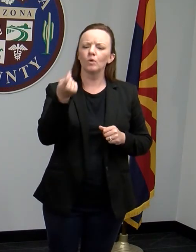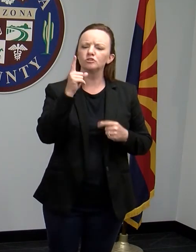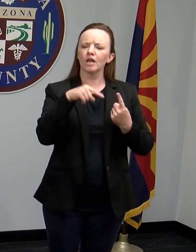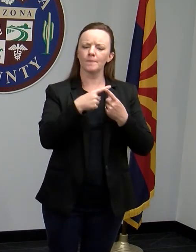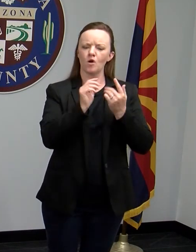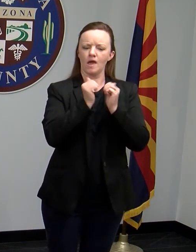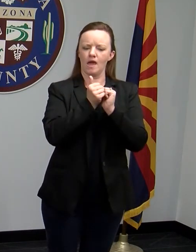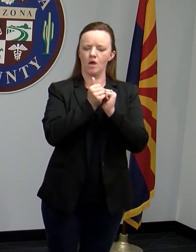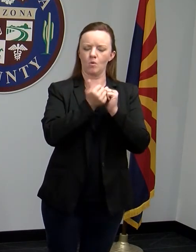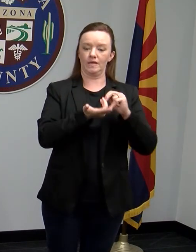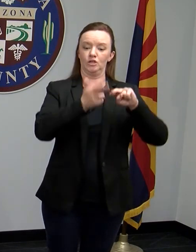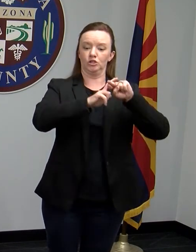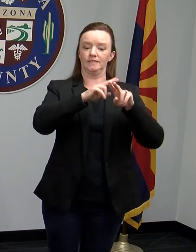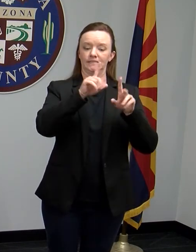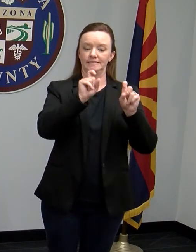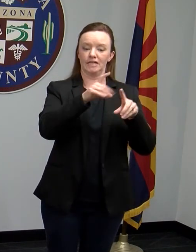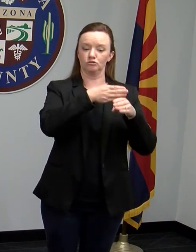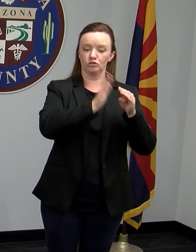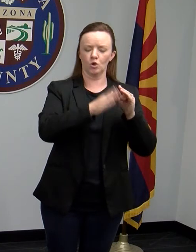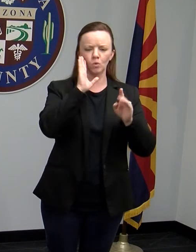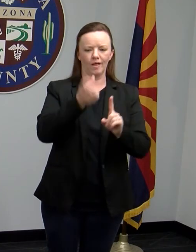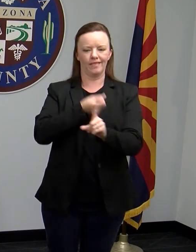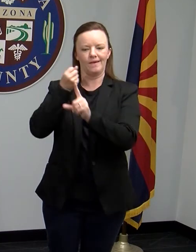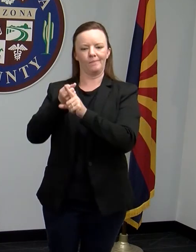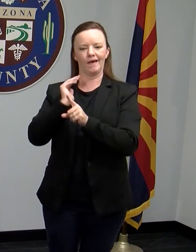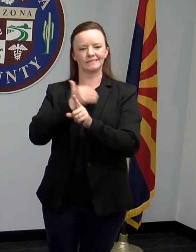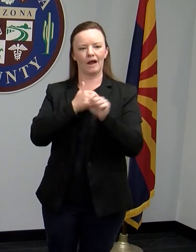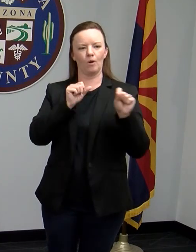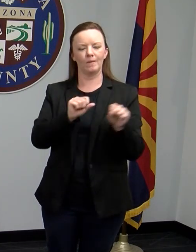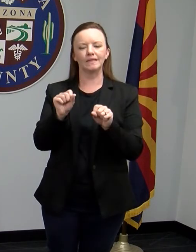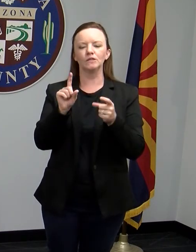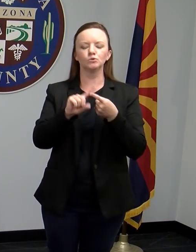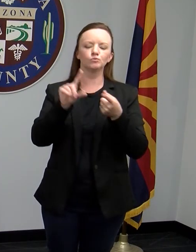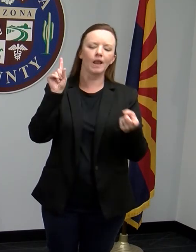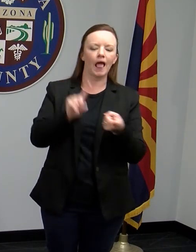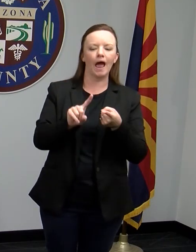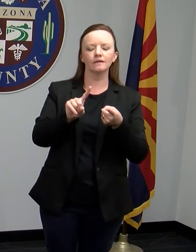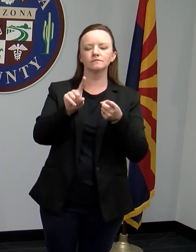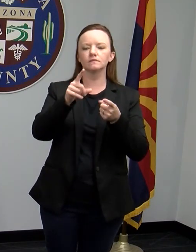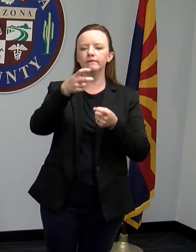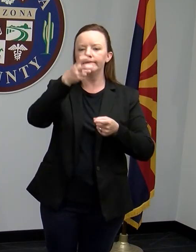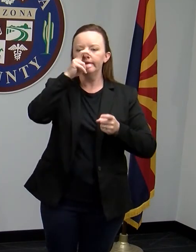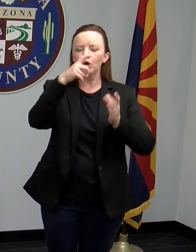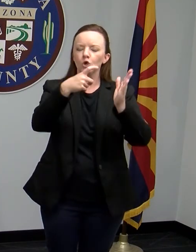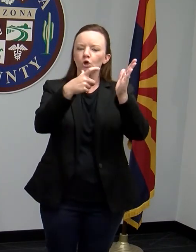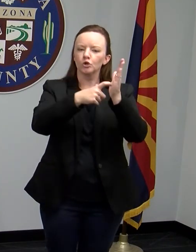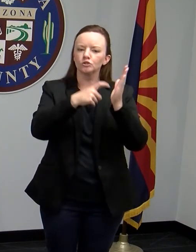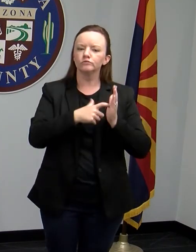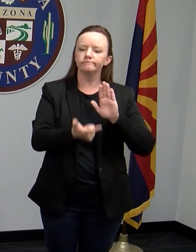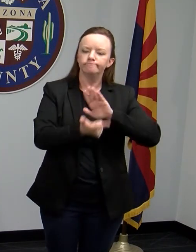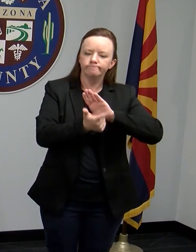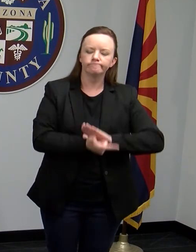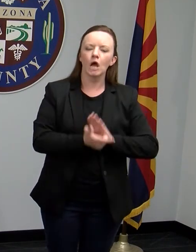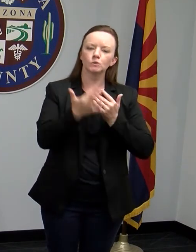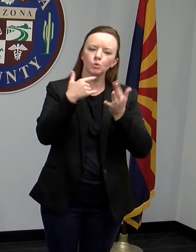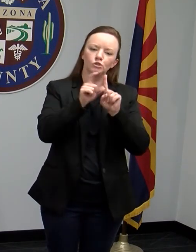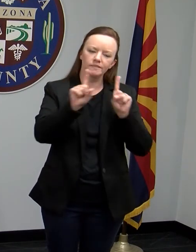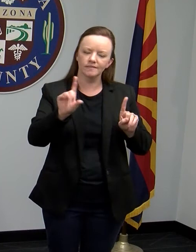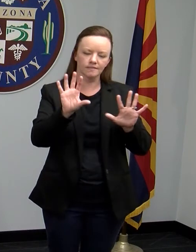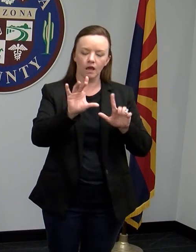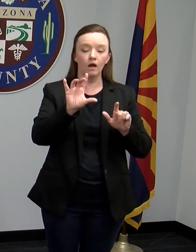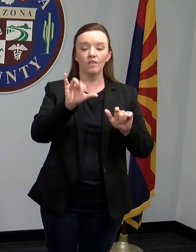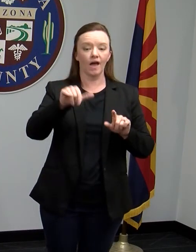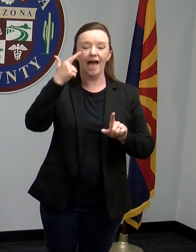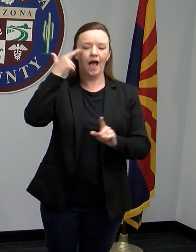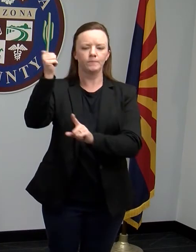affect our ability to relax social distancing. That is a decision that is really up to the governor who